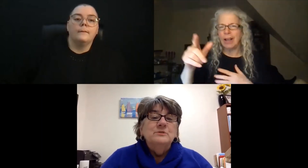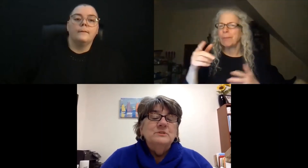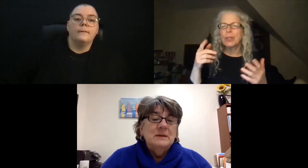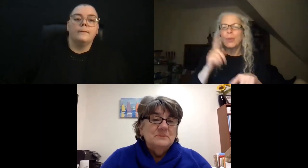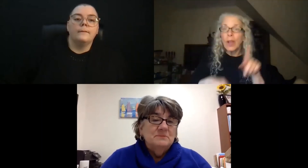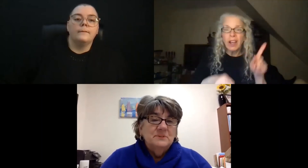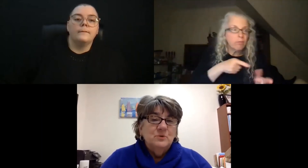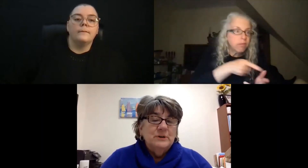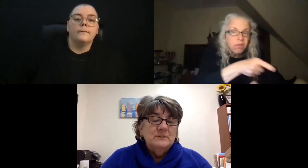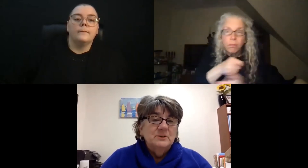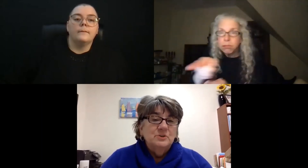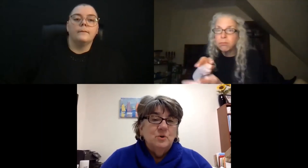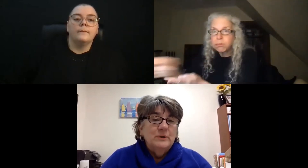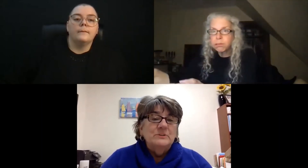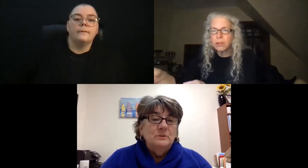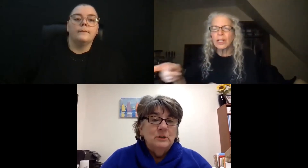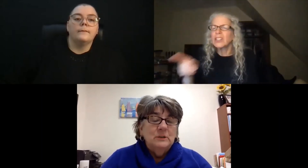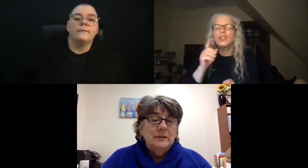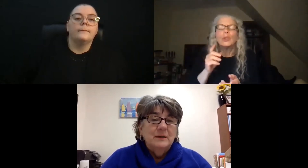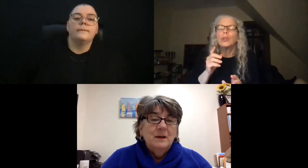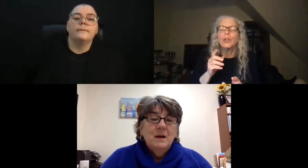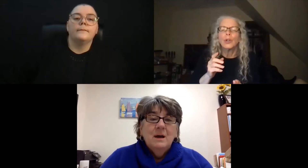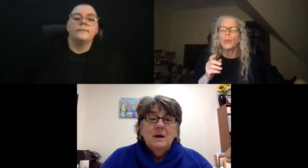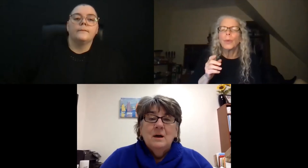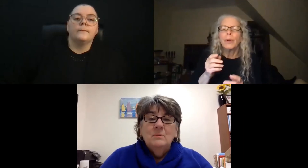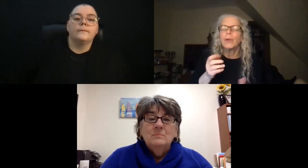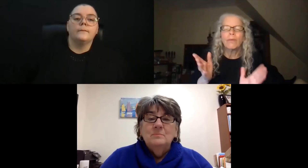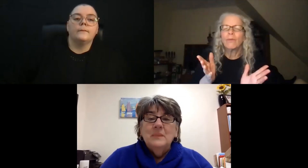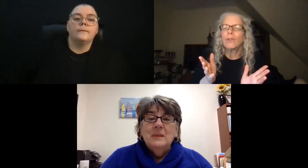the first steps of this organization going to look like.